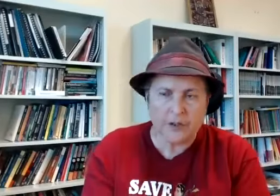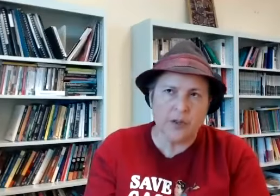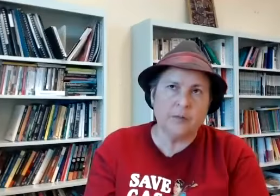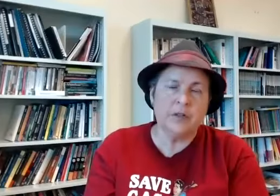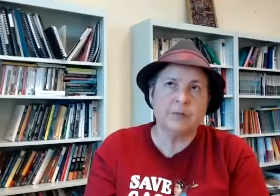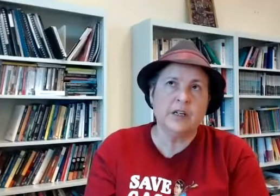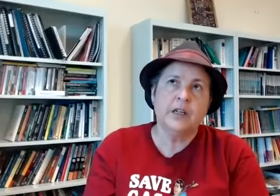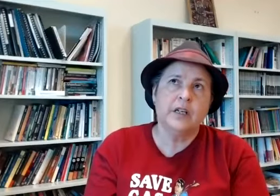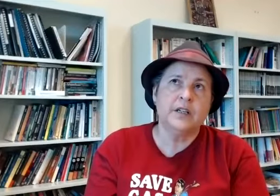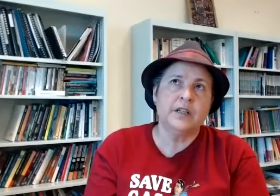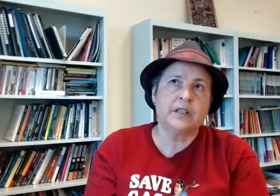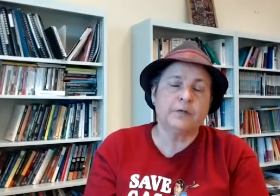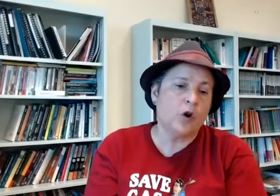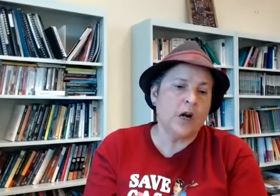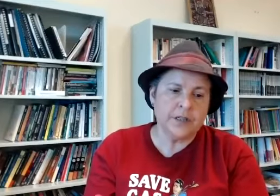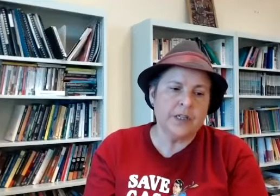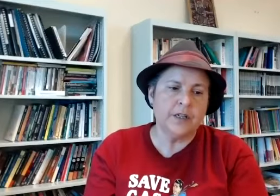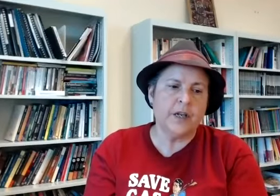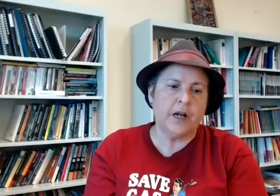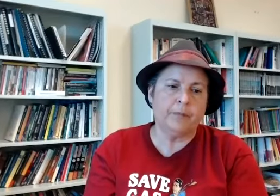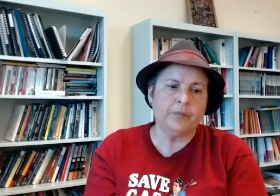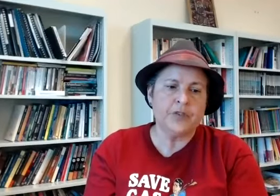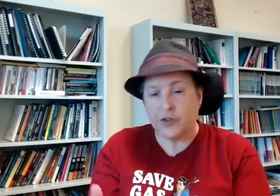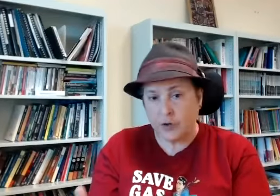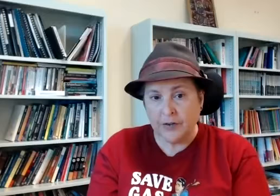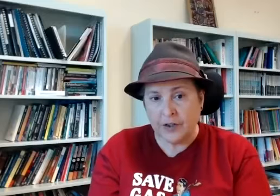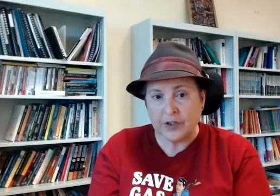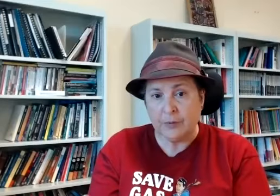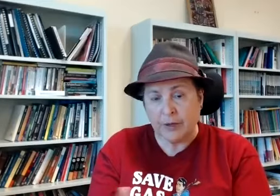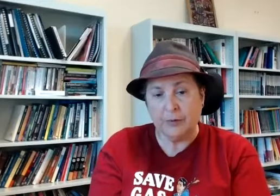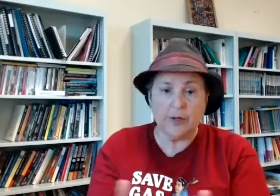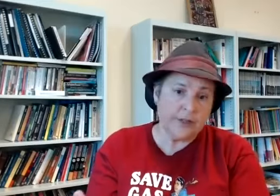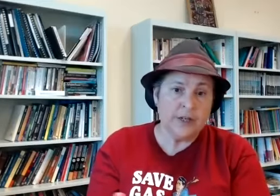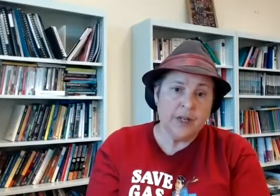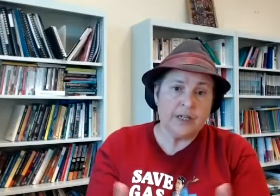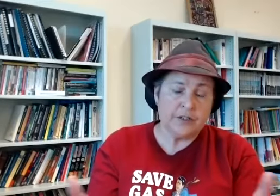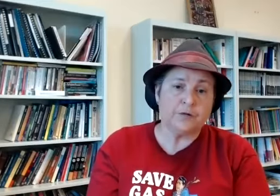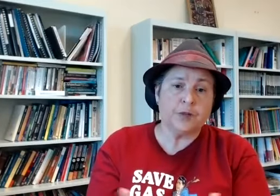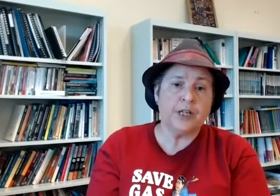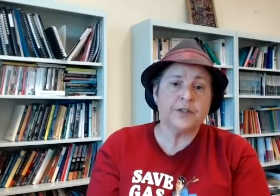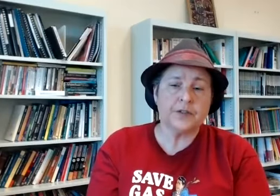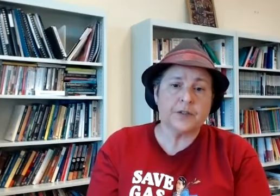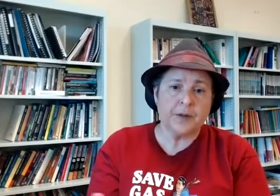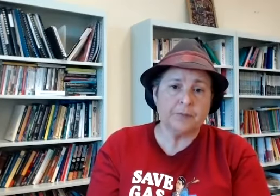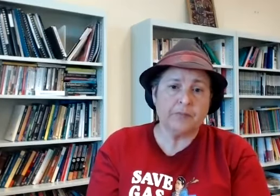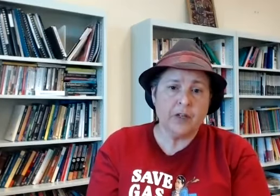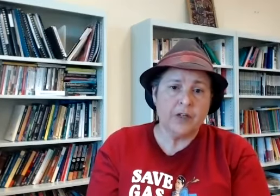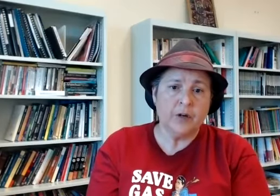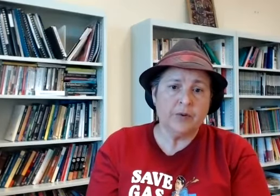time is i mean it's the variety um is the strength and as you say people are at at different places um you know within